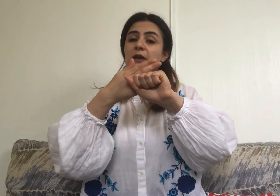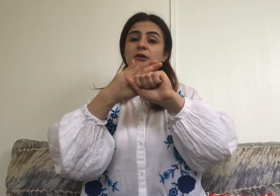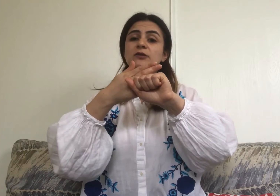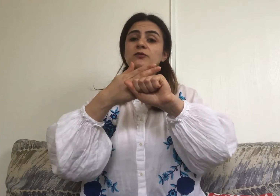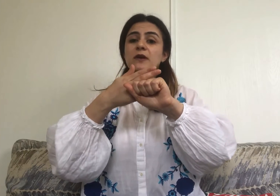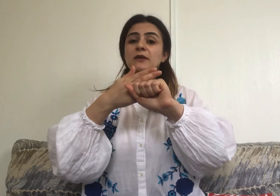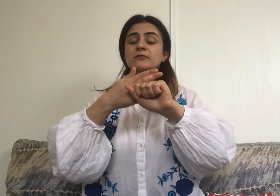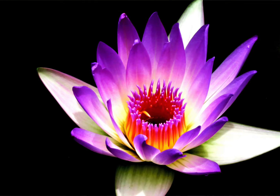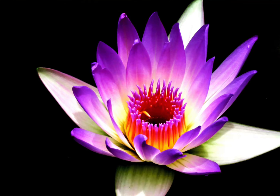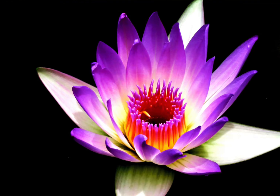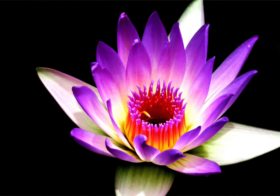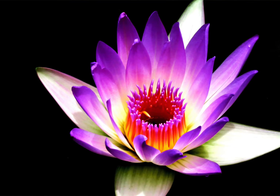do that.